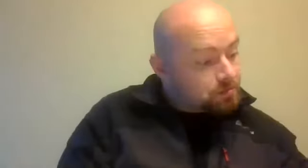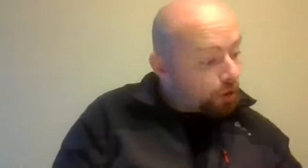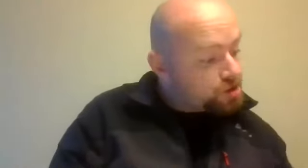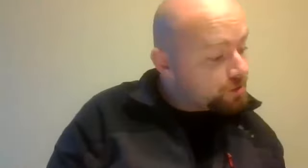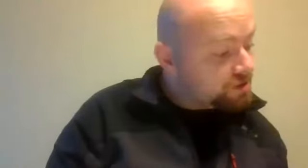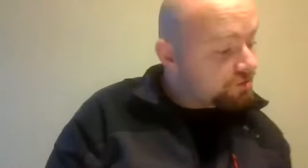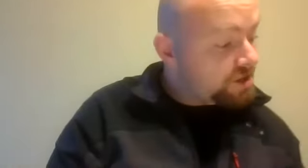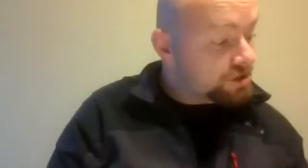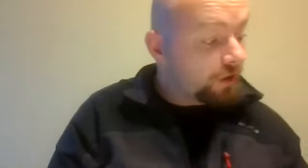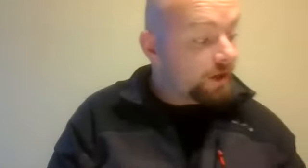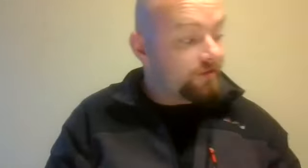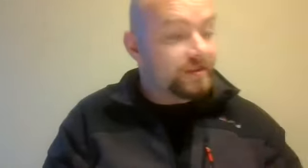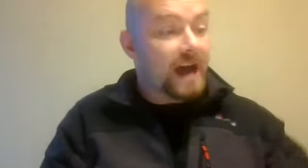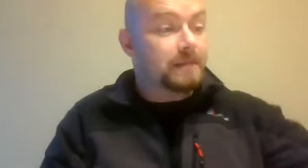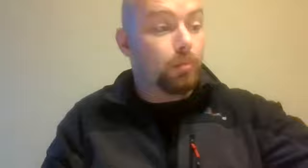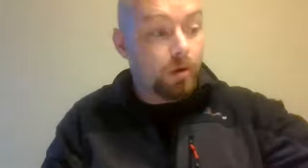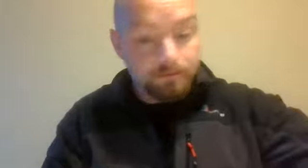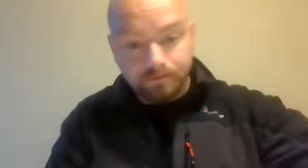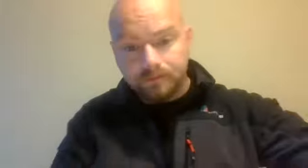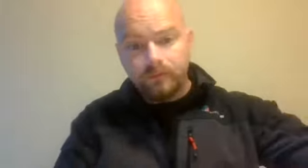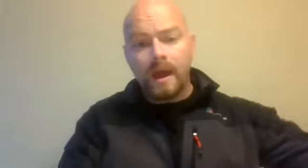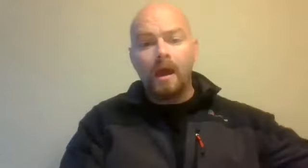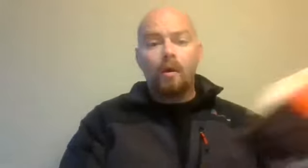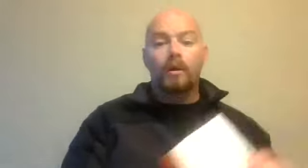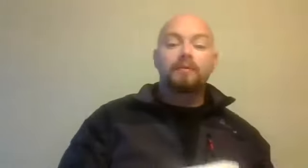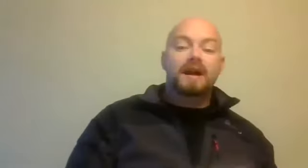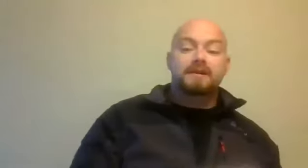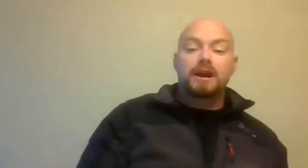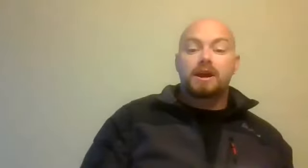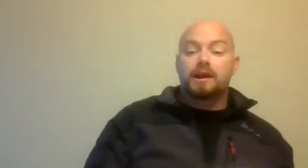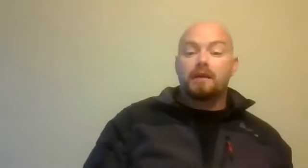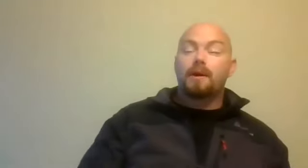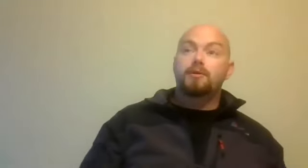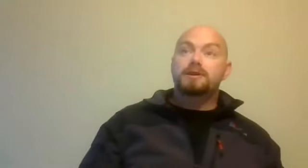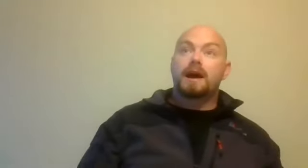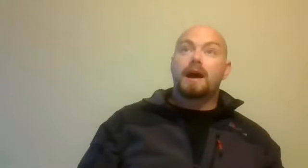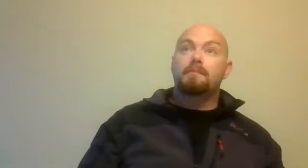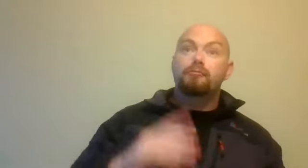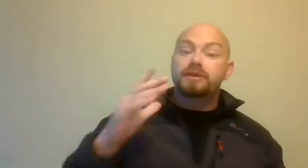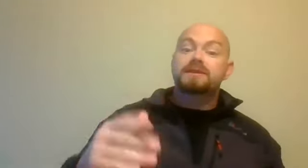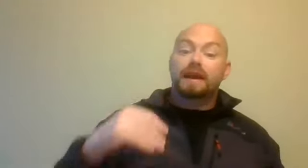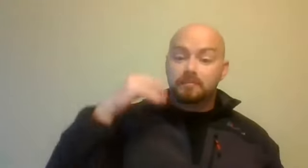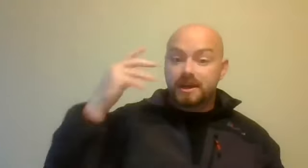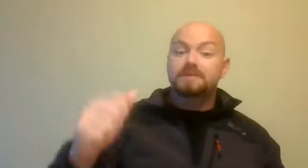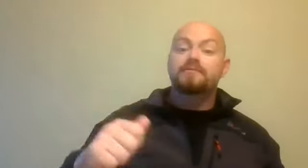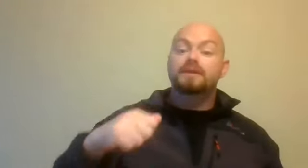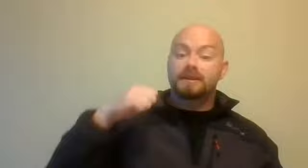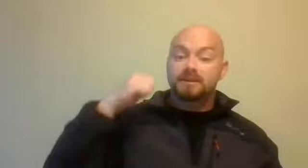is point you in the direction of a fantastic book. When I was starting to learn about risk and perception of risk and the